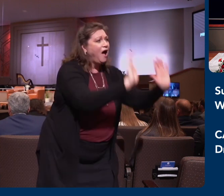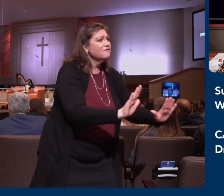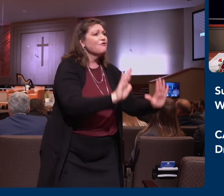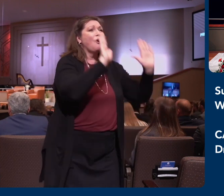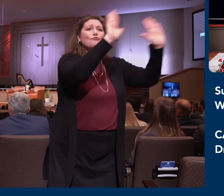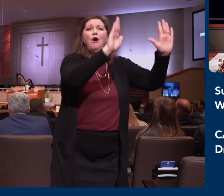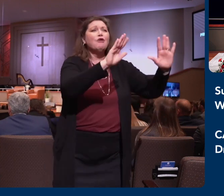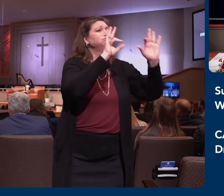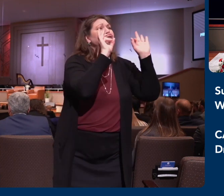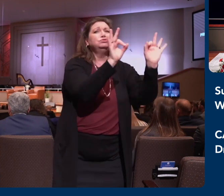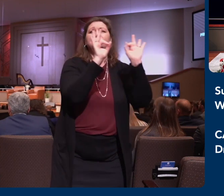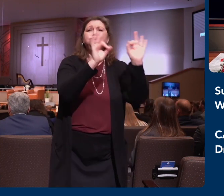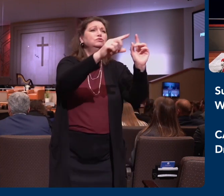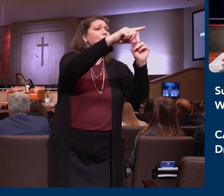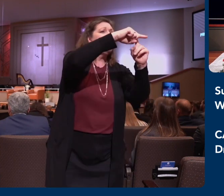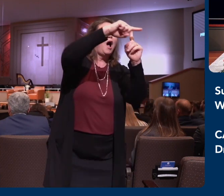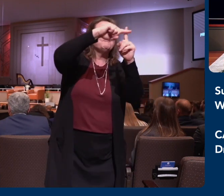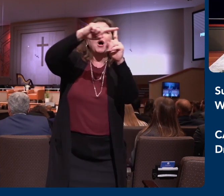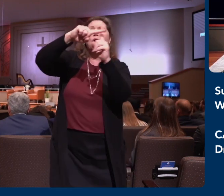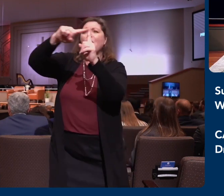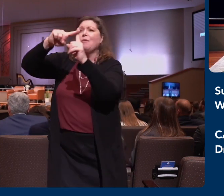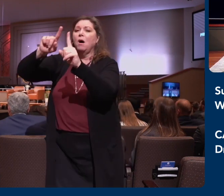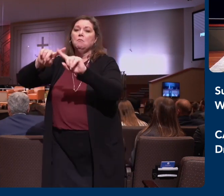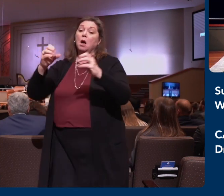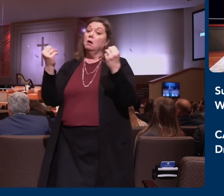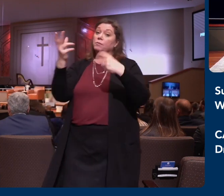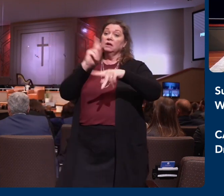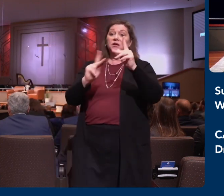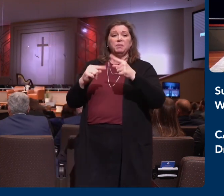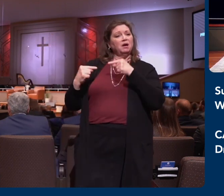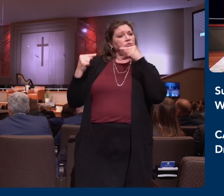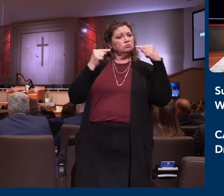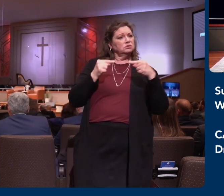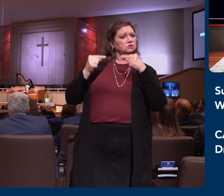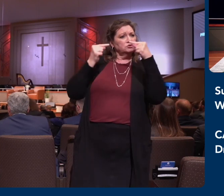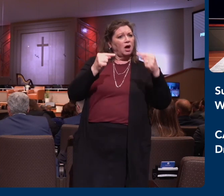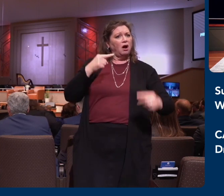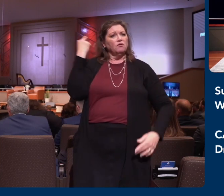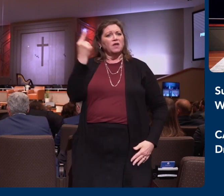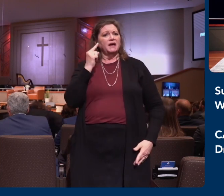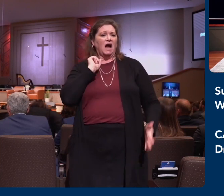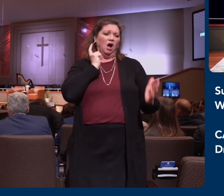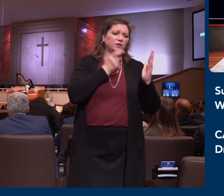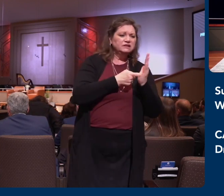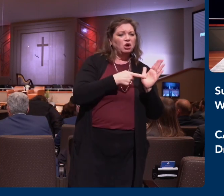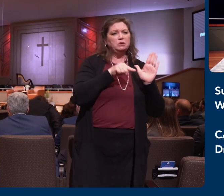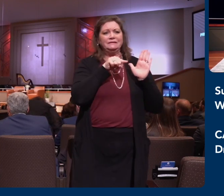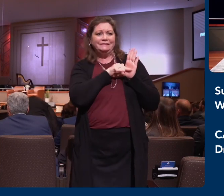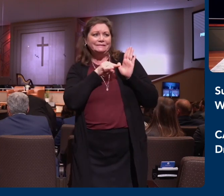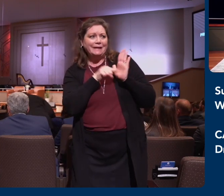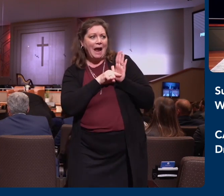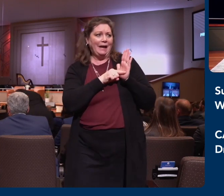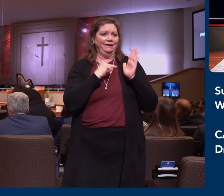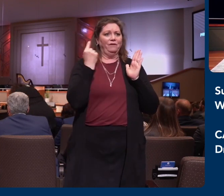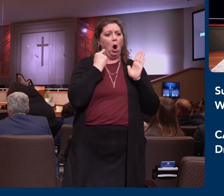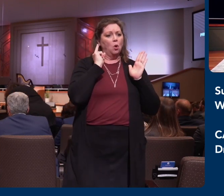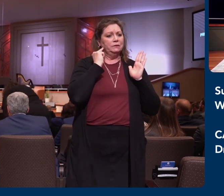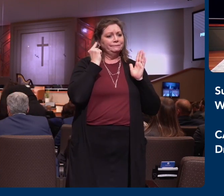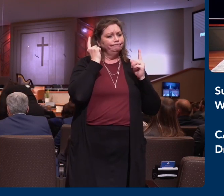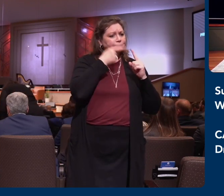So many in the world struggle with this issue of seeing just the negative and missing the point. Epaphras comes